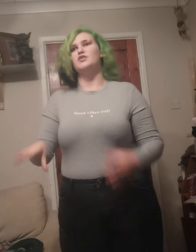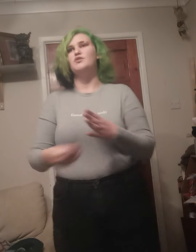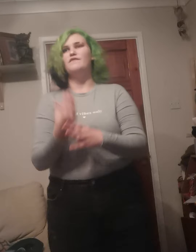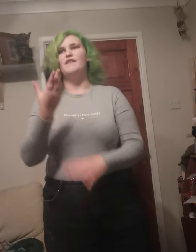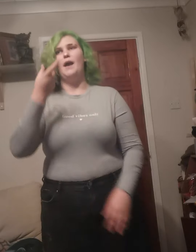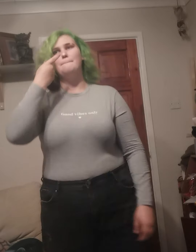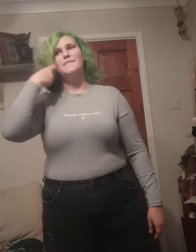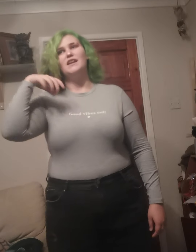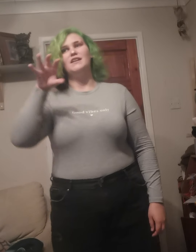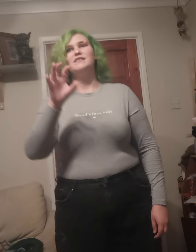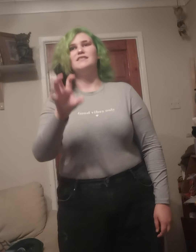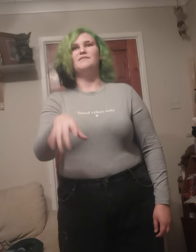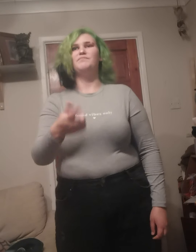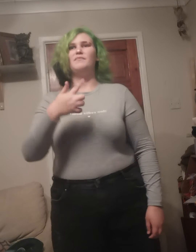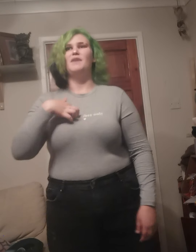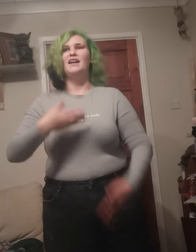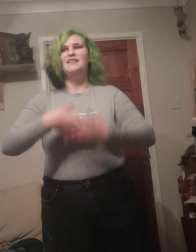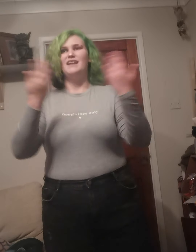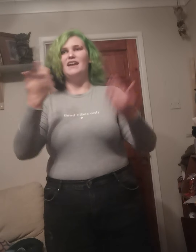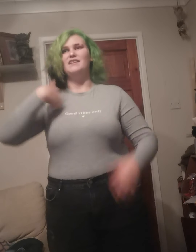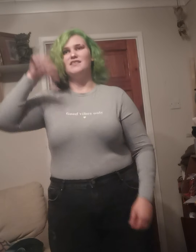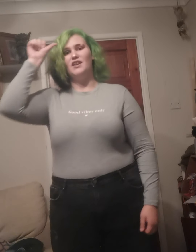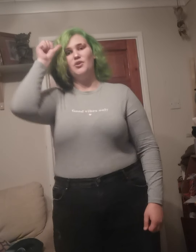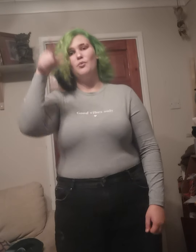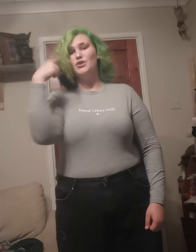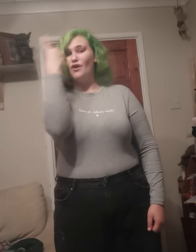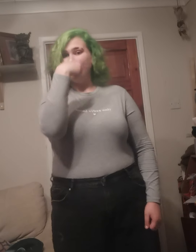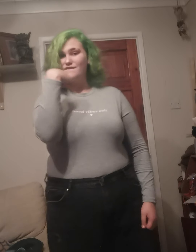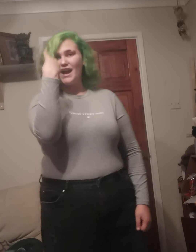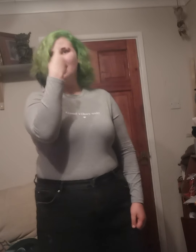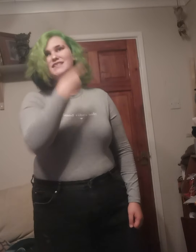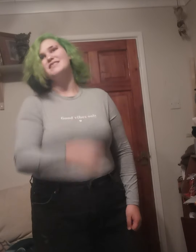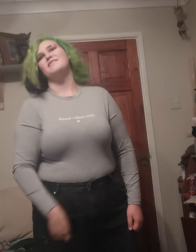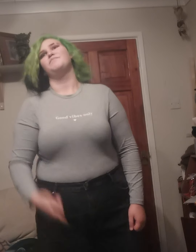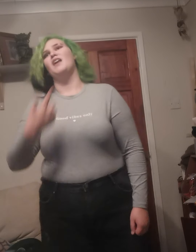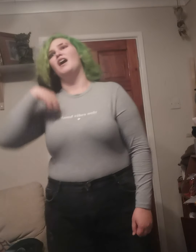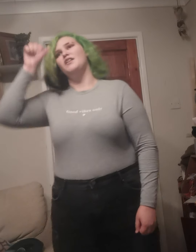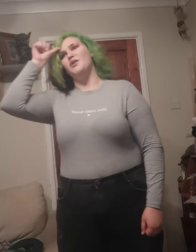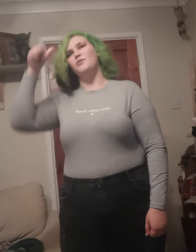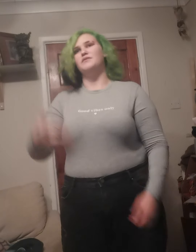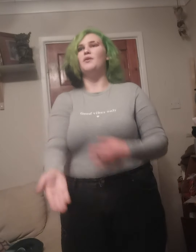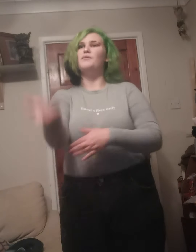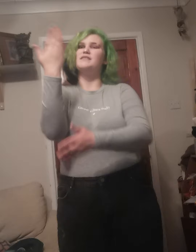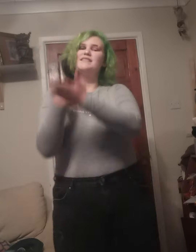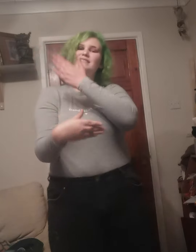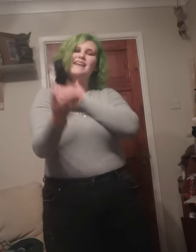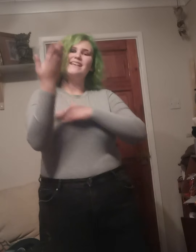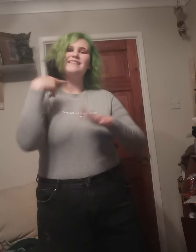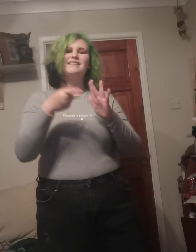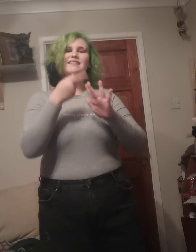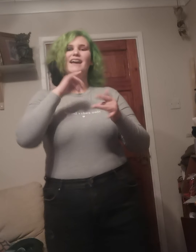you have the way All my dreams a both of us All I know since yesterday